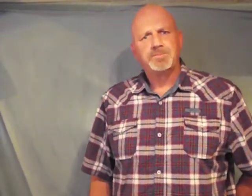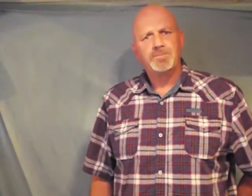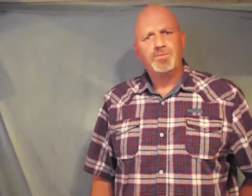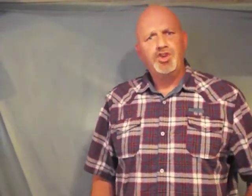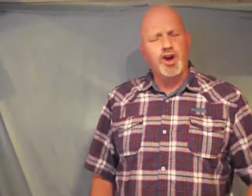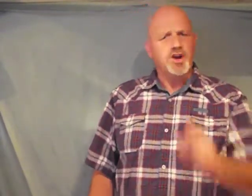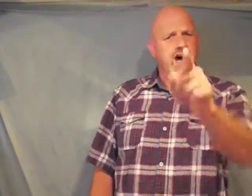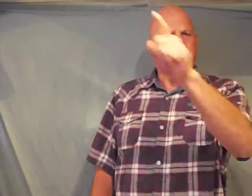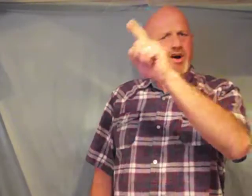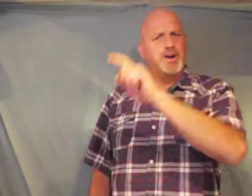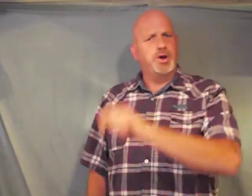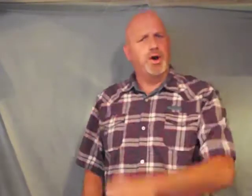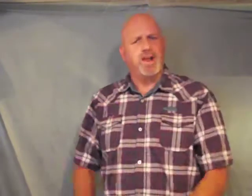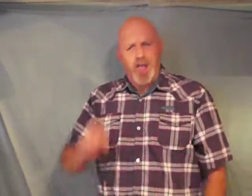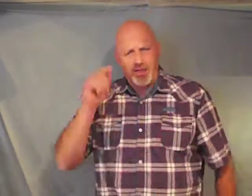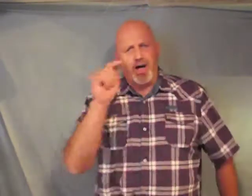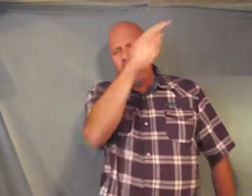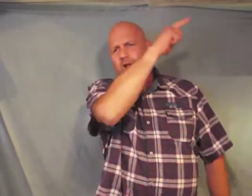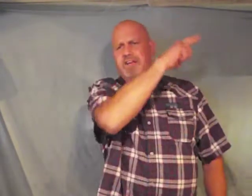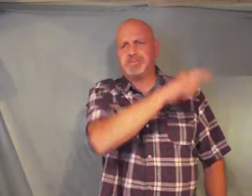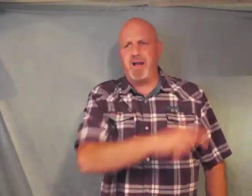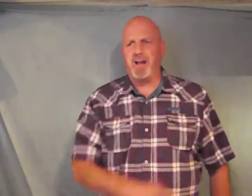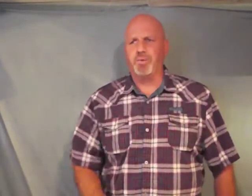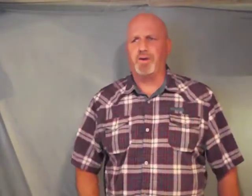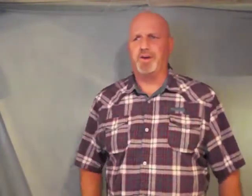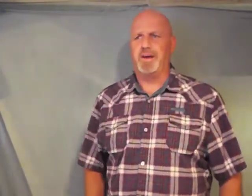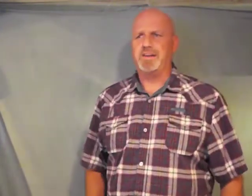you're not going to do it the Holy Spirit will do it